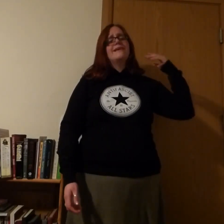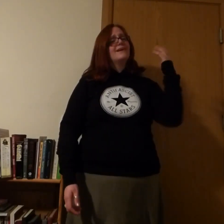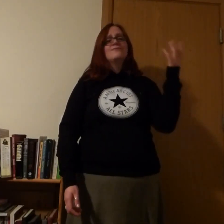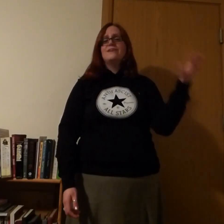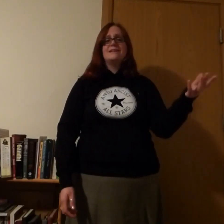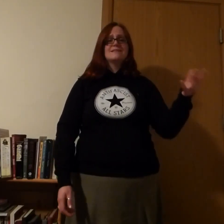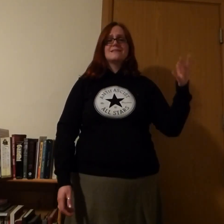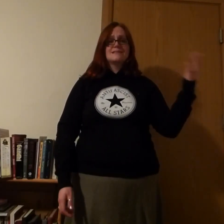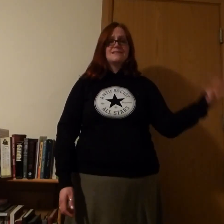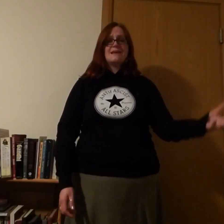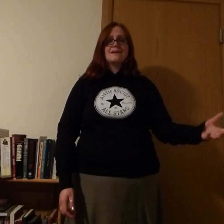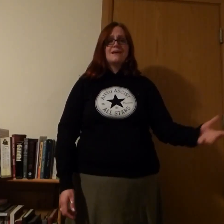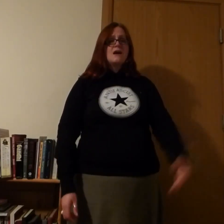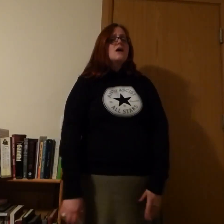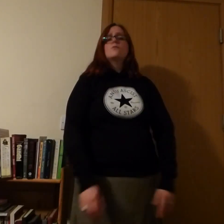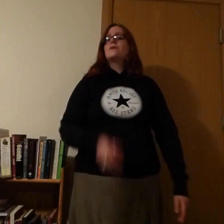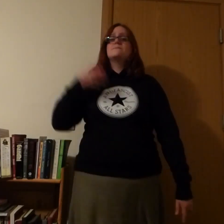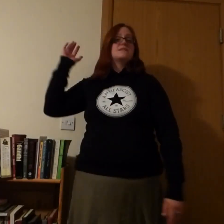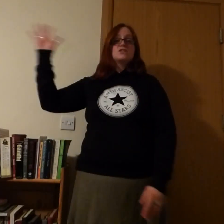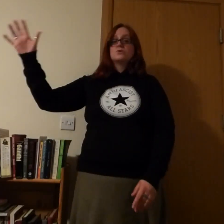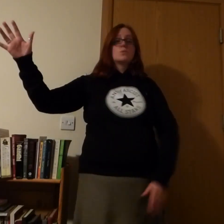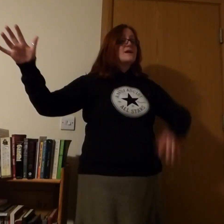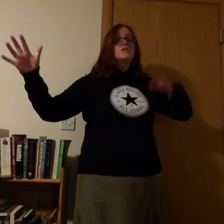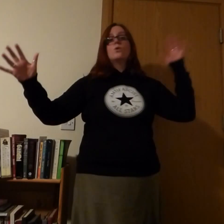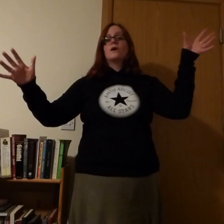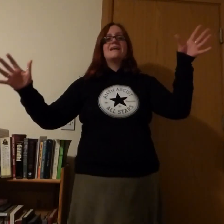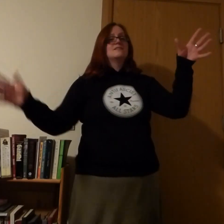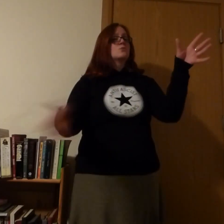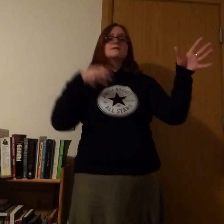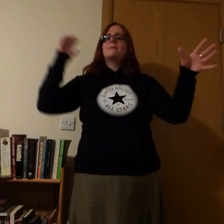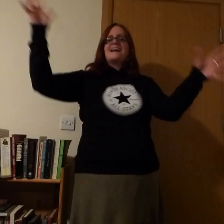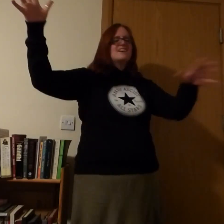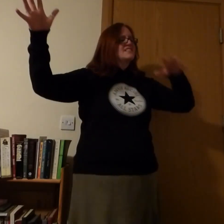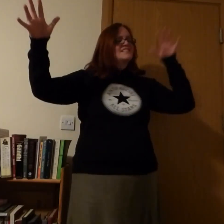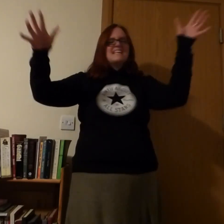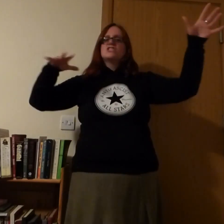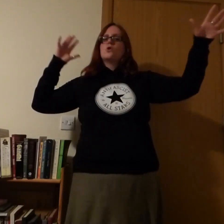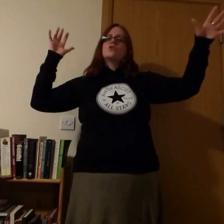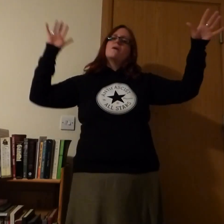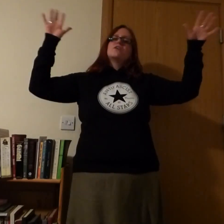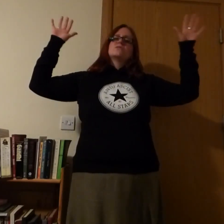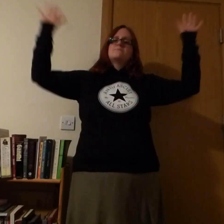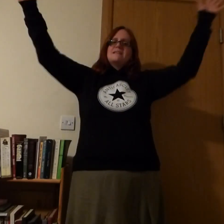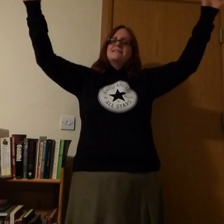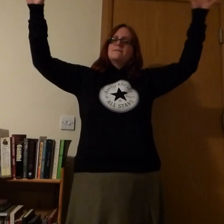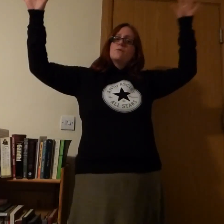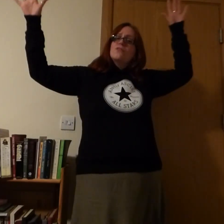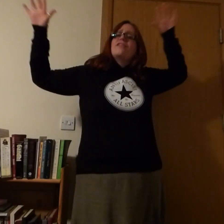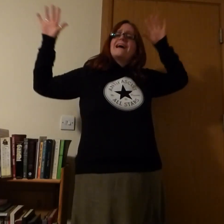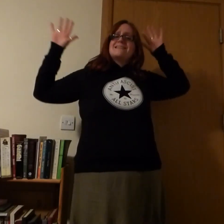inconvenience at stake. And we'll raise petitions. We'll raise court cases. We'll raise placards and tents and occupy your spaces. And more than that,